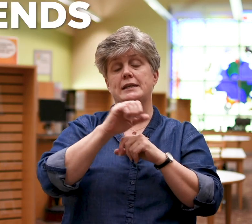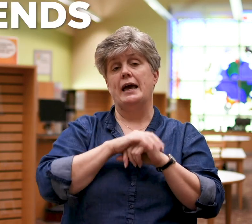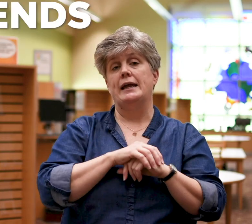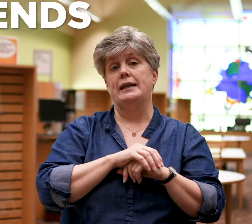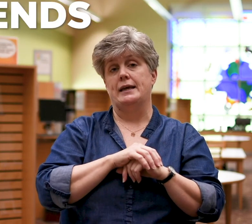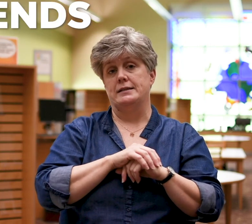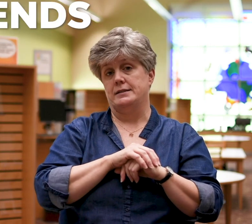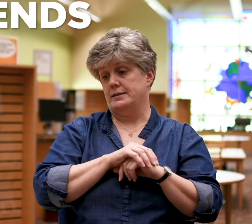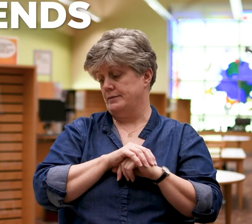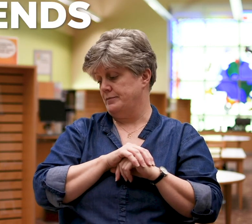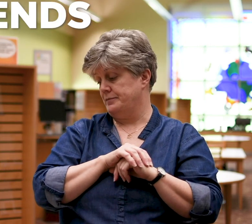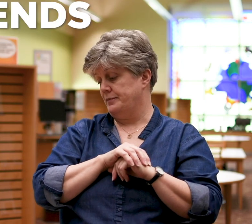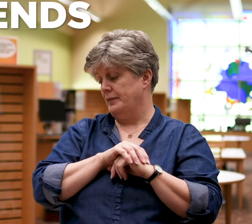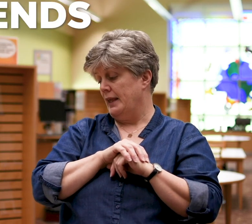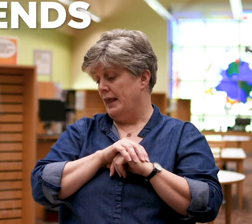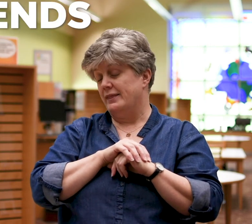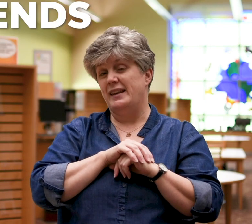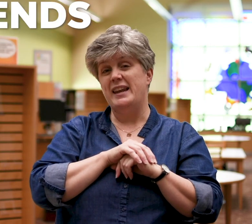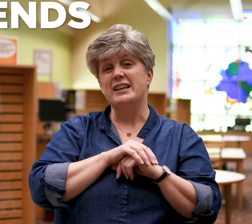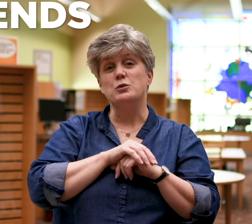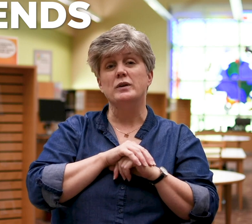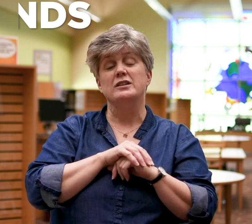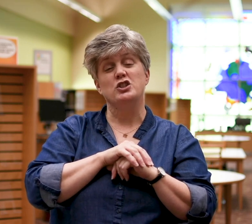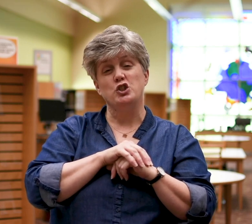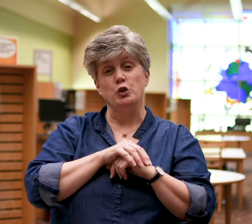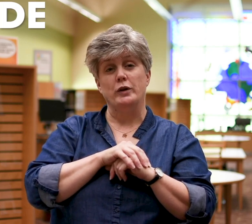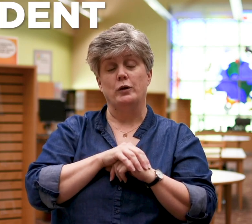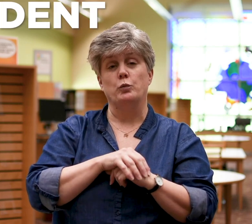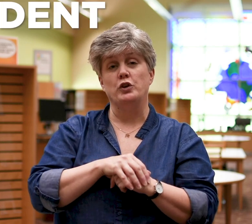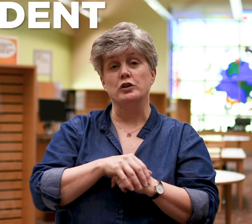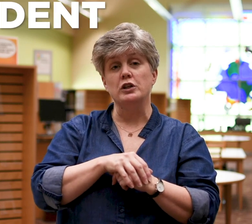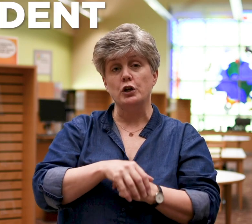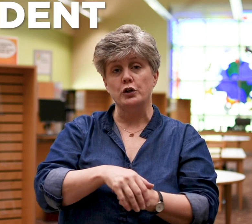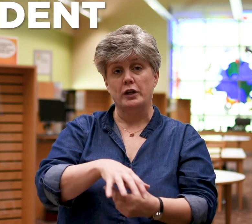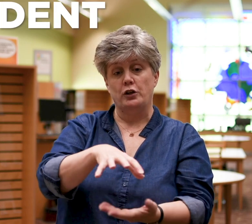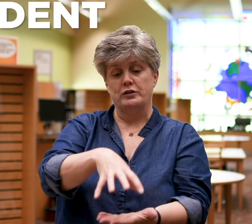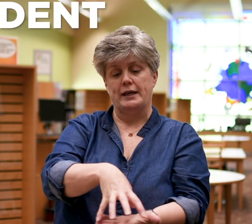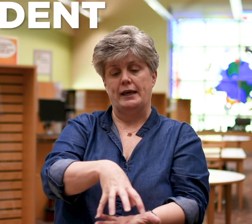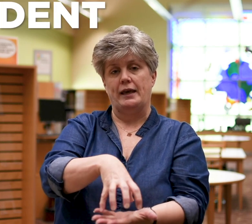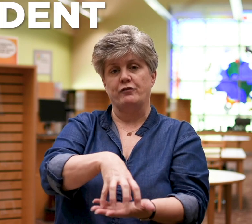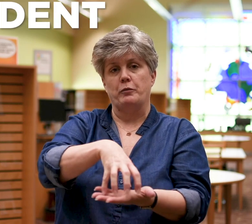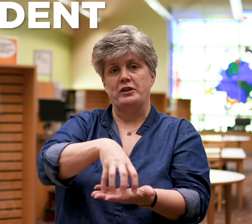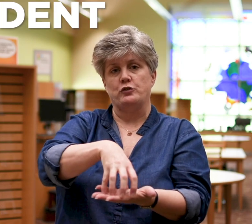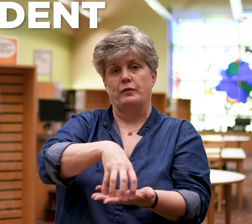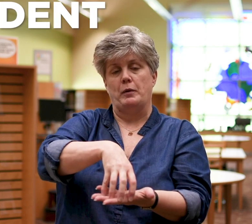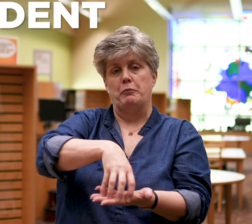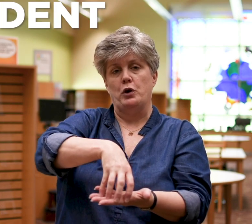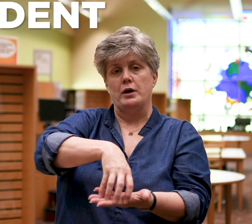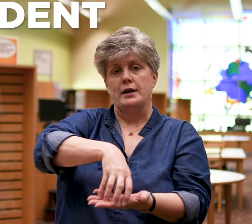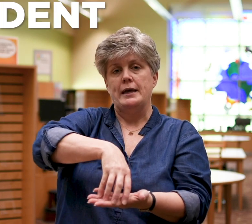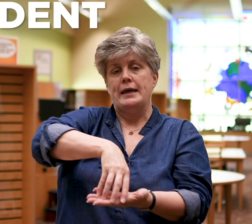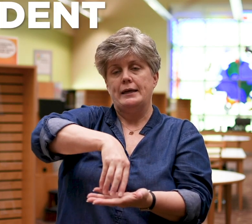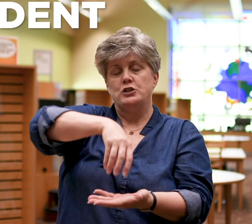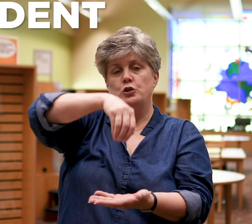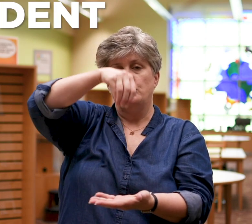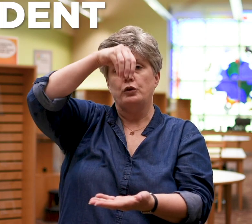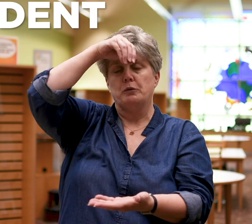and add an s the next one is student when you're learning you're taking information from the book to your